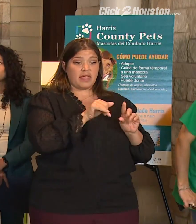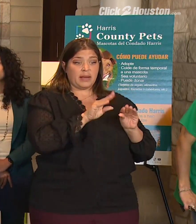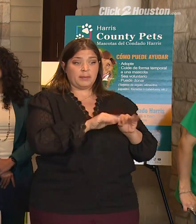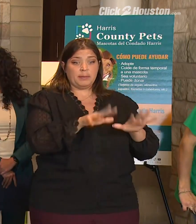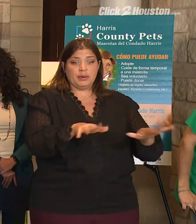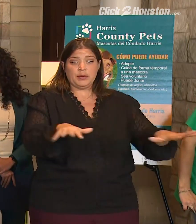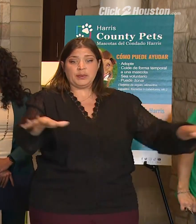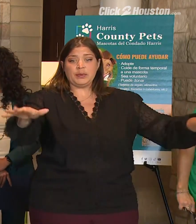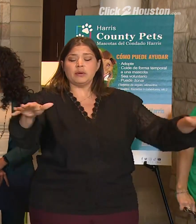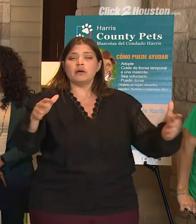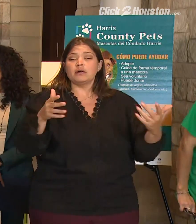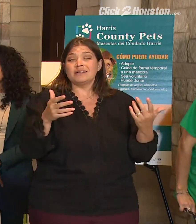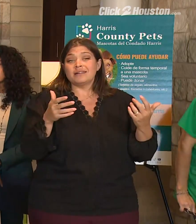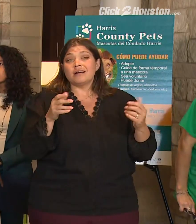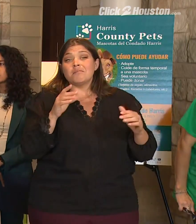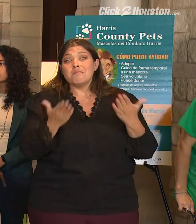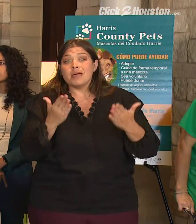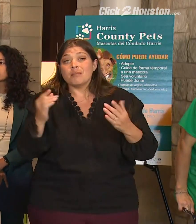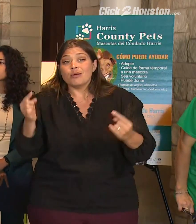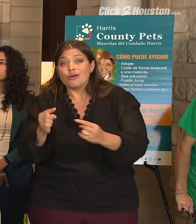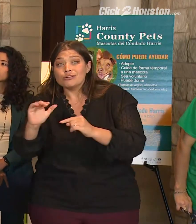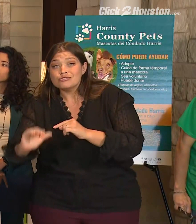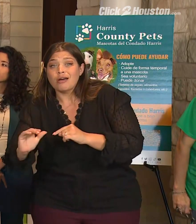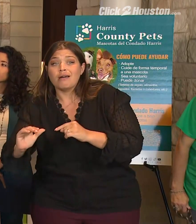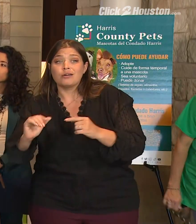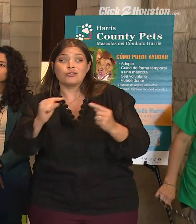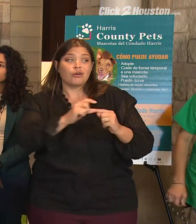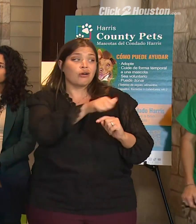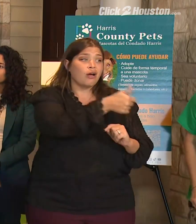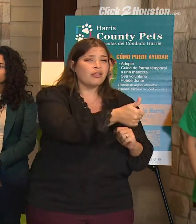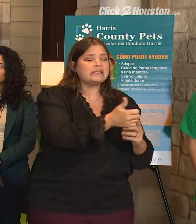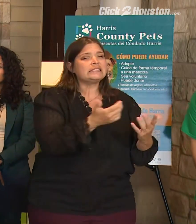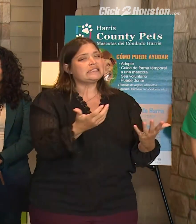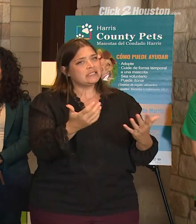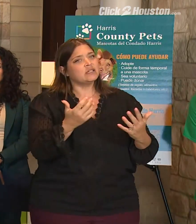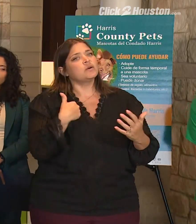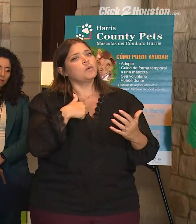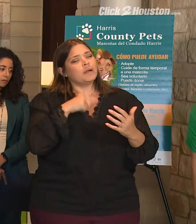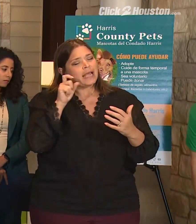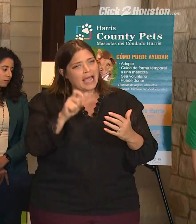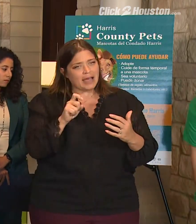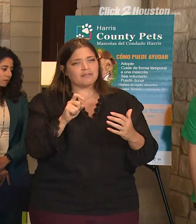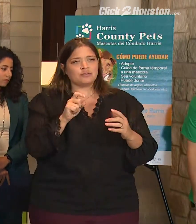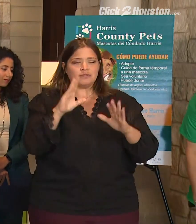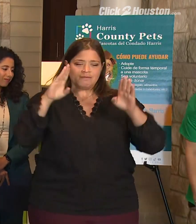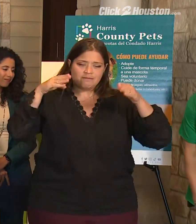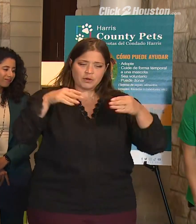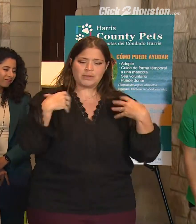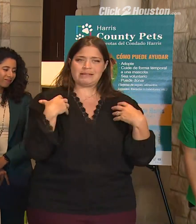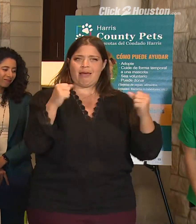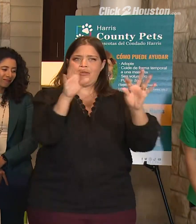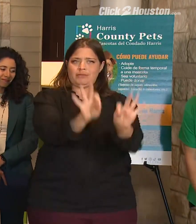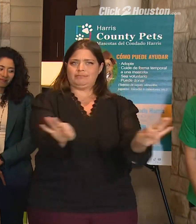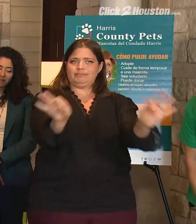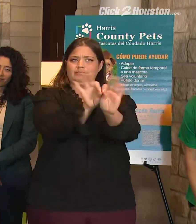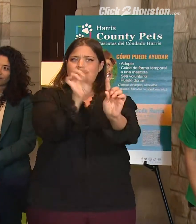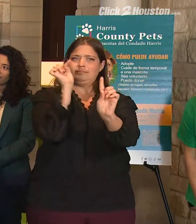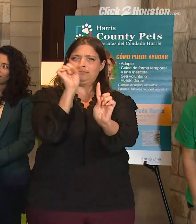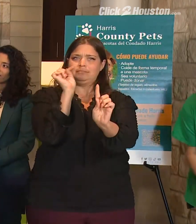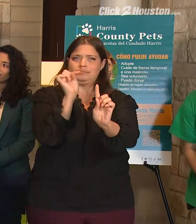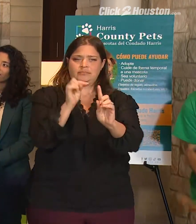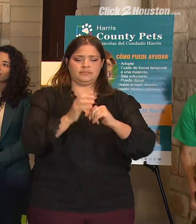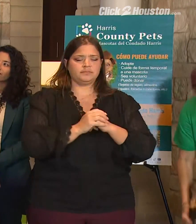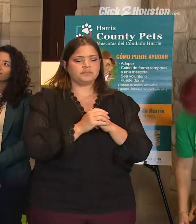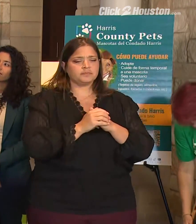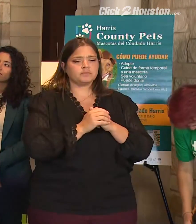of our children. So we want to make sure that we're thinking about this comprehensively and globally. But also it's critical to